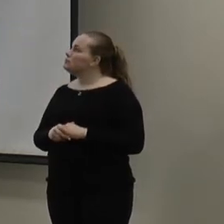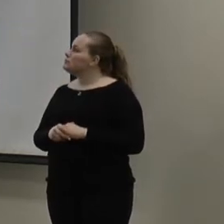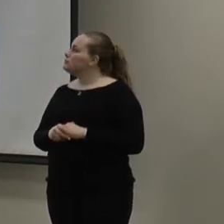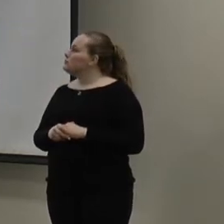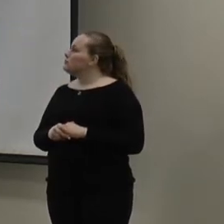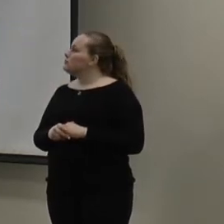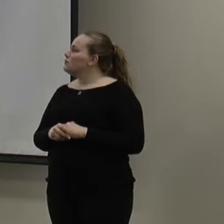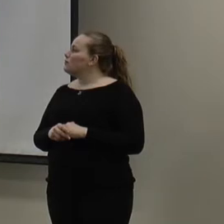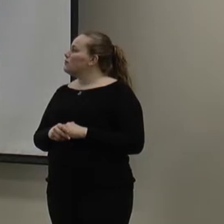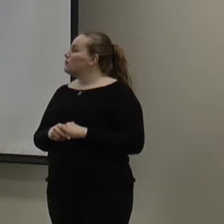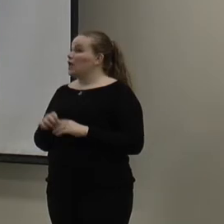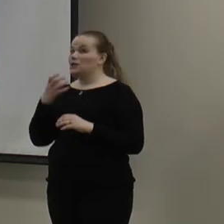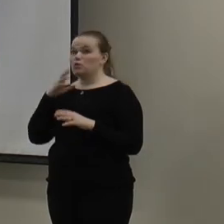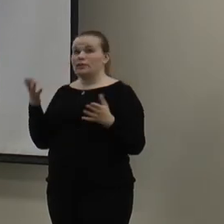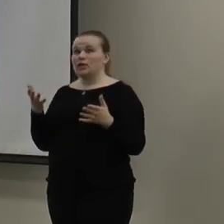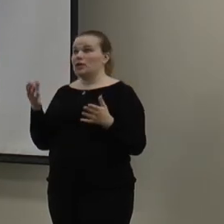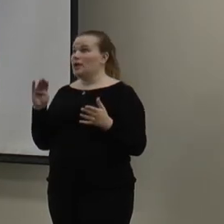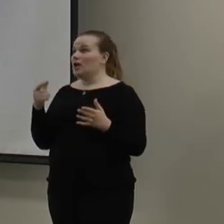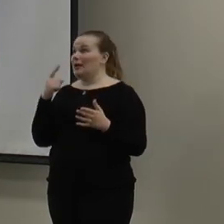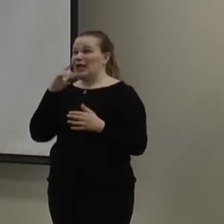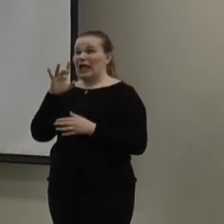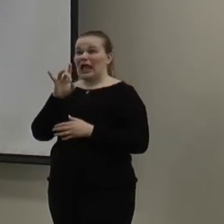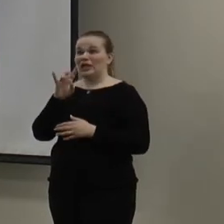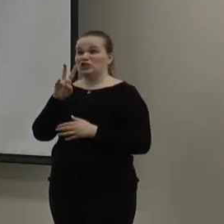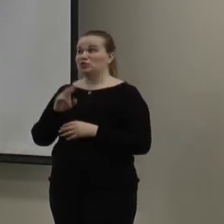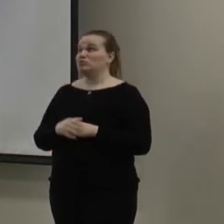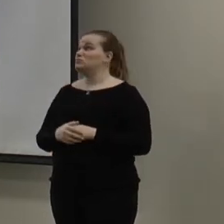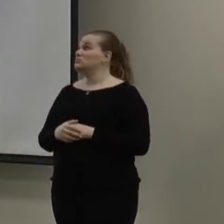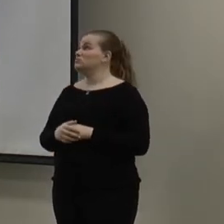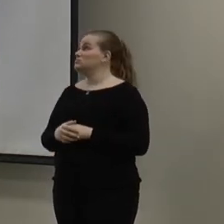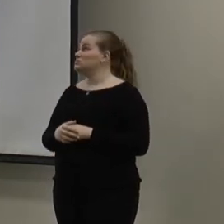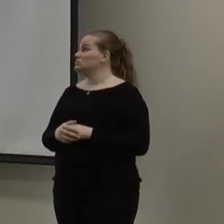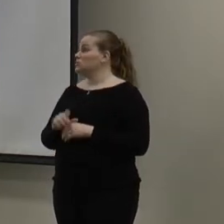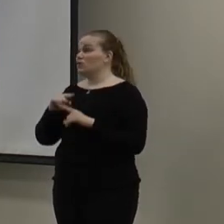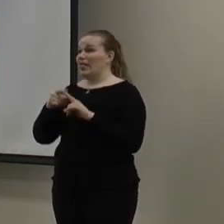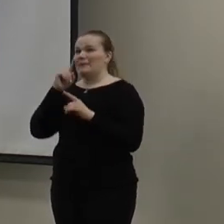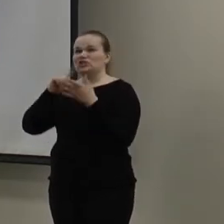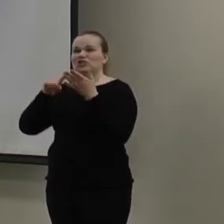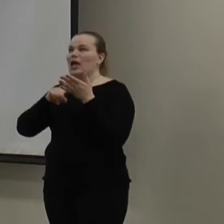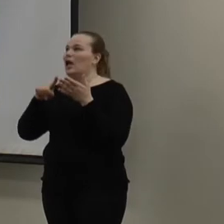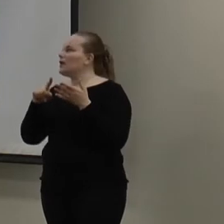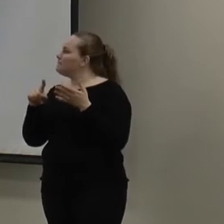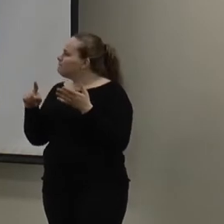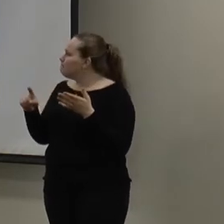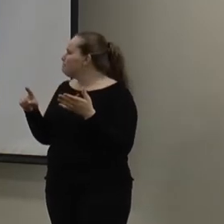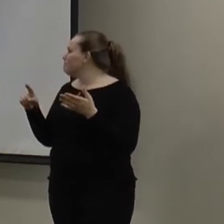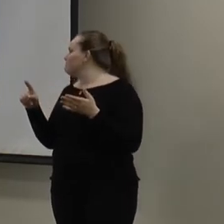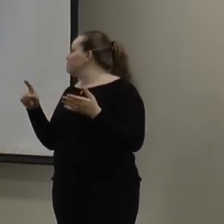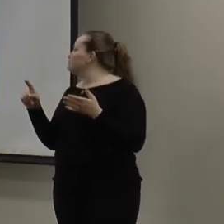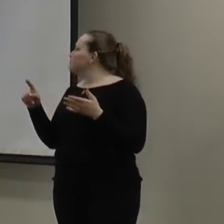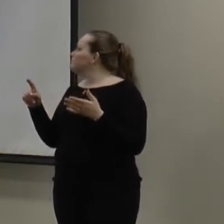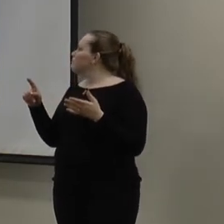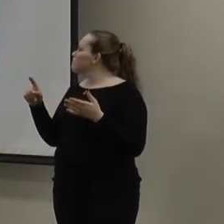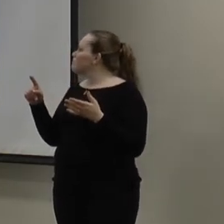Whew! It is warmer here, isn't it? I'm getting like 82 out of there. So, then I'm going to check my return.